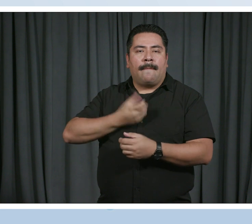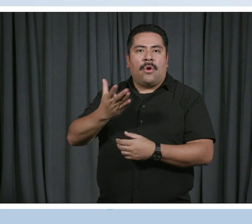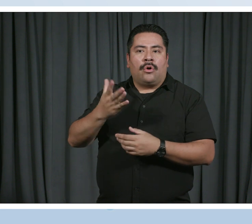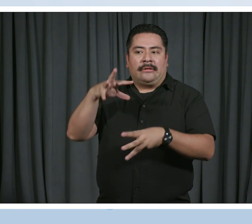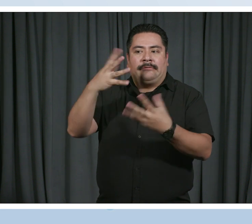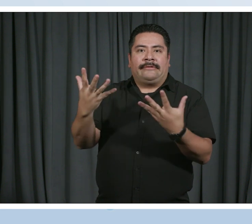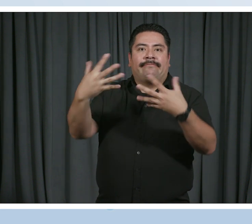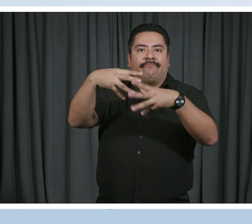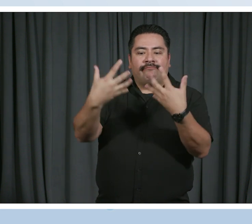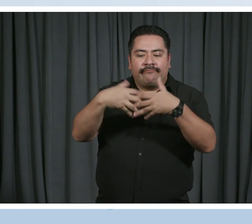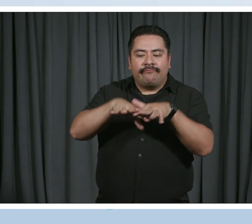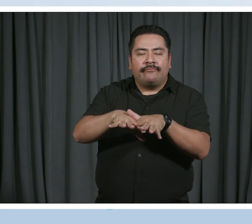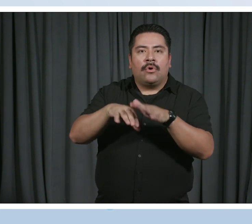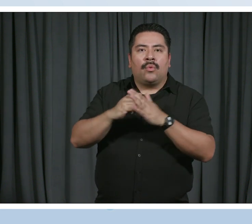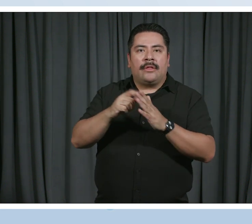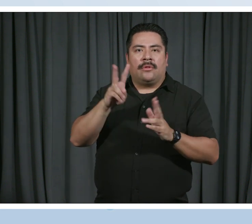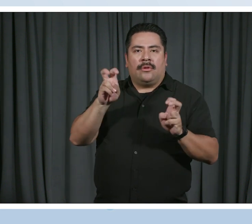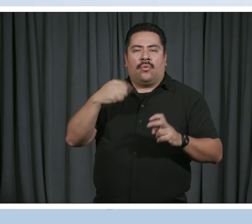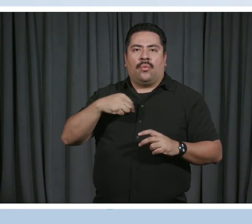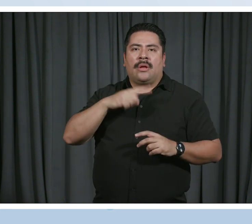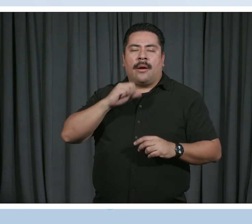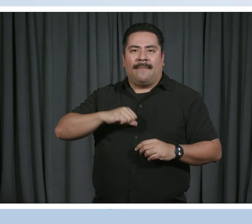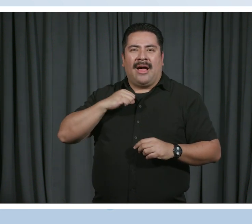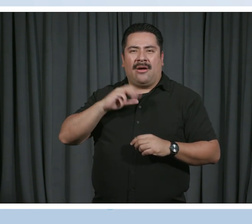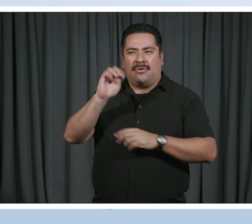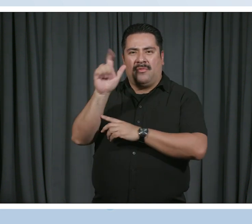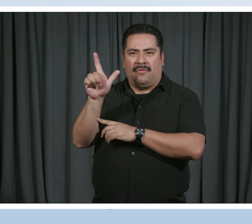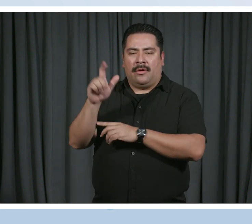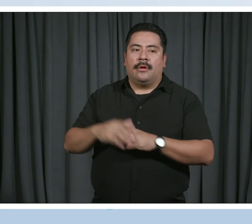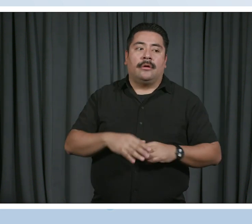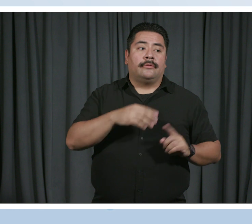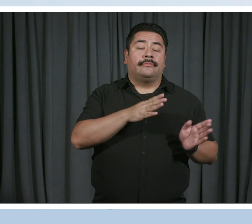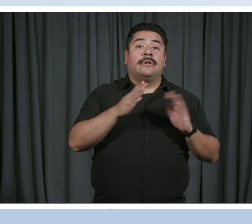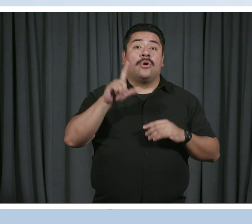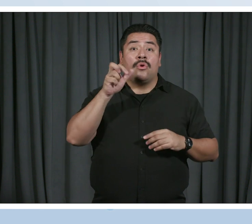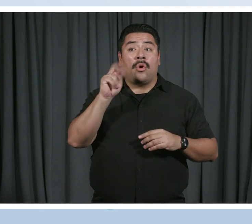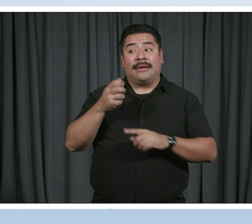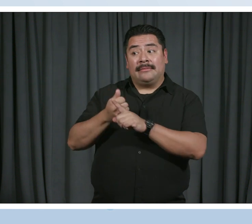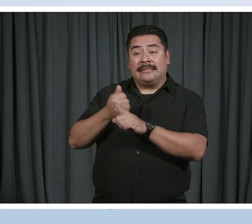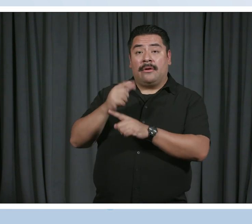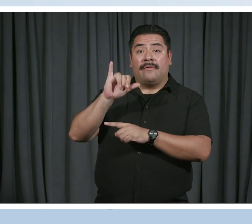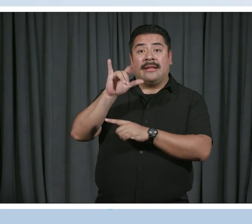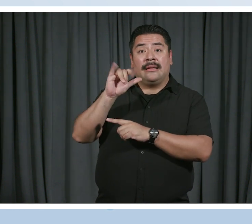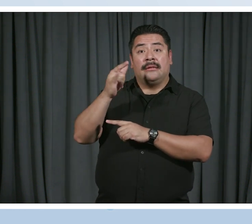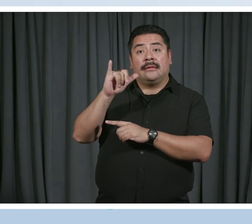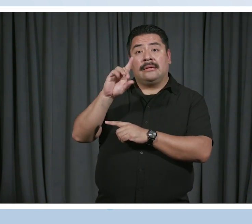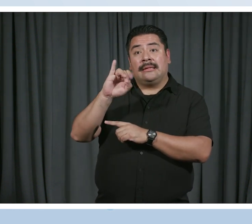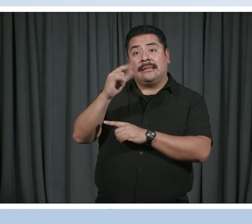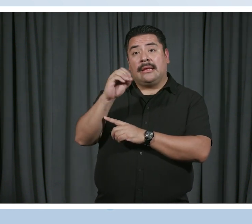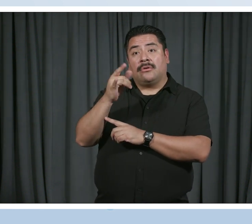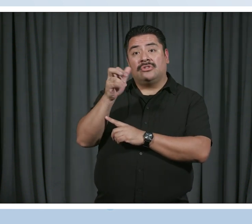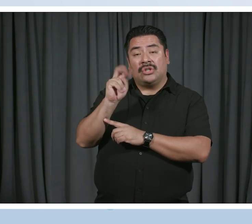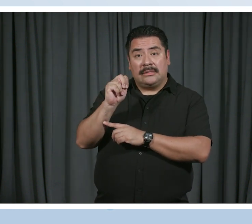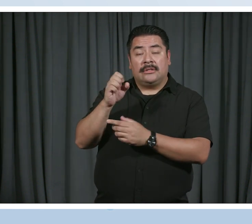mural at Central West. Lily Diego Johnson is a disabled, cisgender, immigrant woman from Chicago's Southwest side. She is